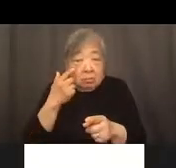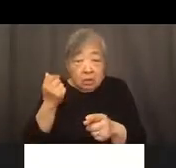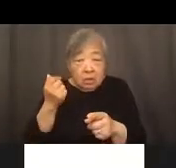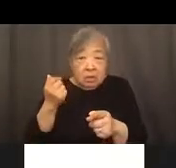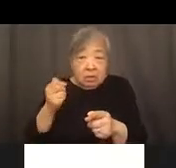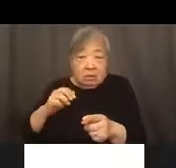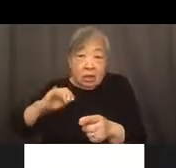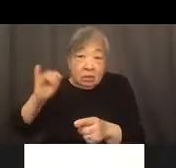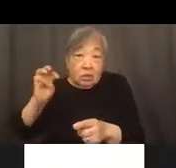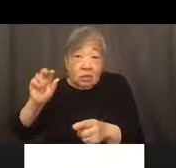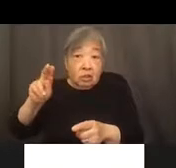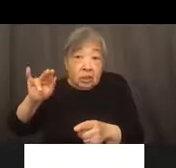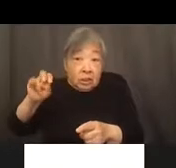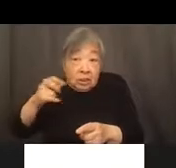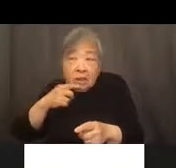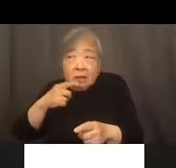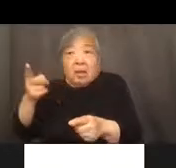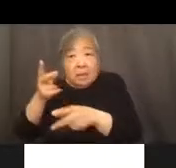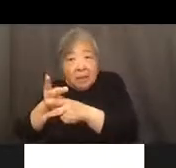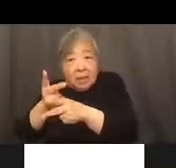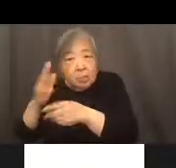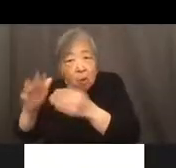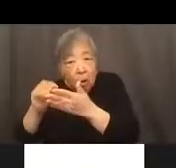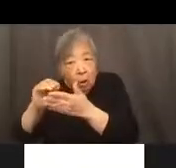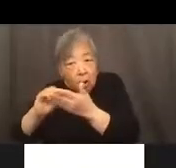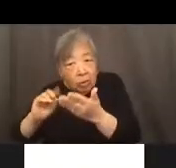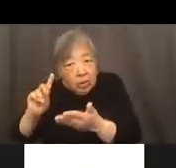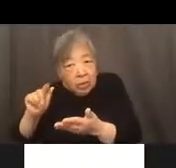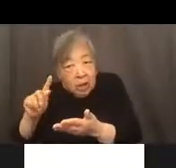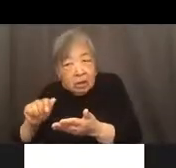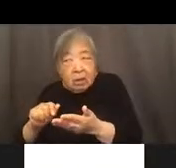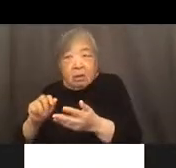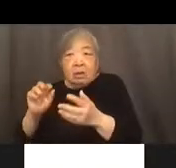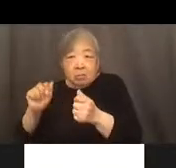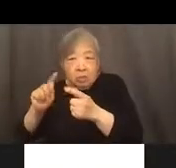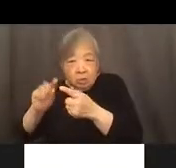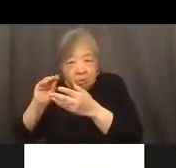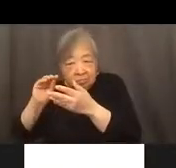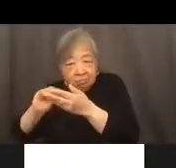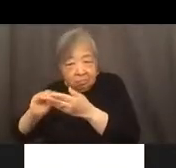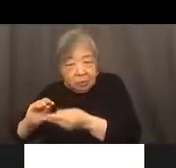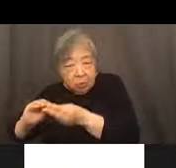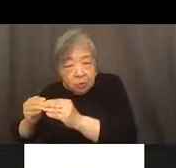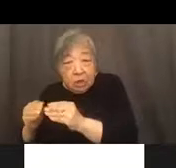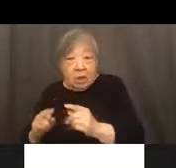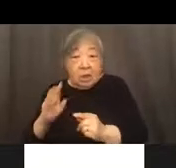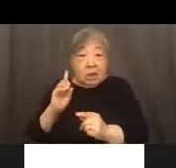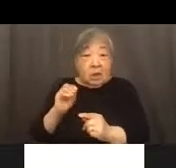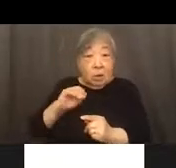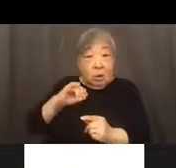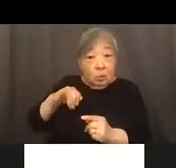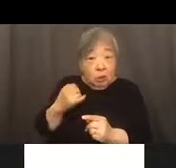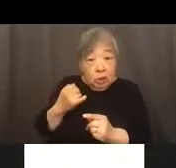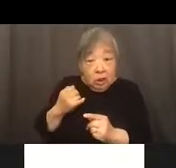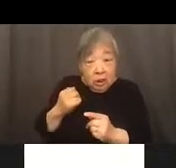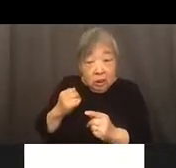data and the reporting on these trends. Maybe you'll just speak to the specific numbers because DOJ does a larger scale pattern of practice